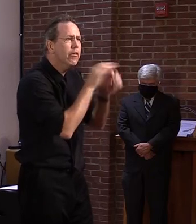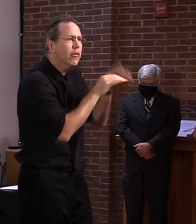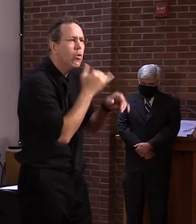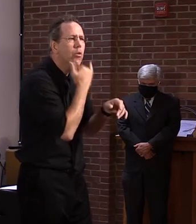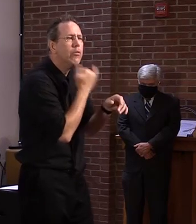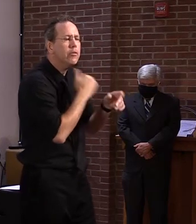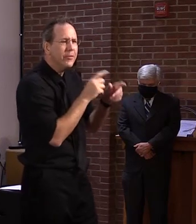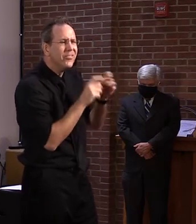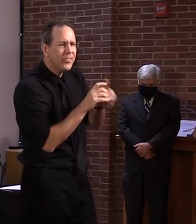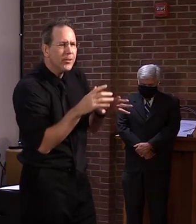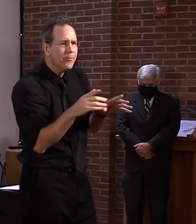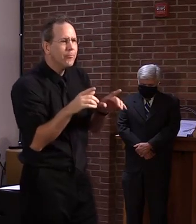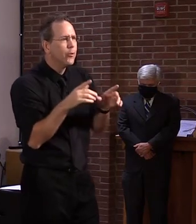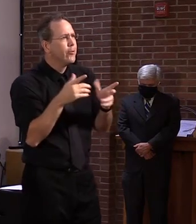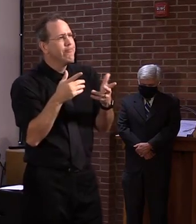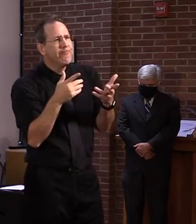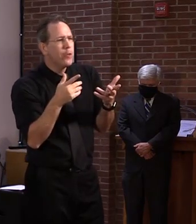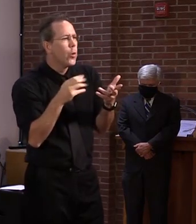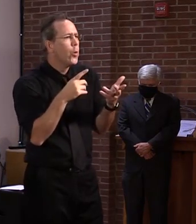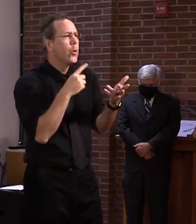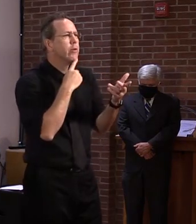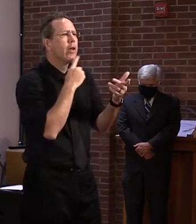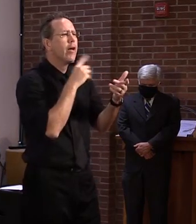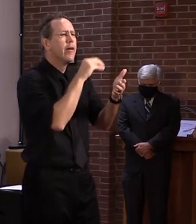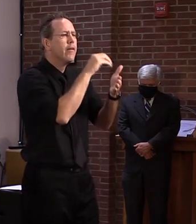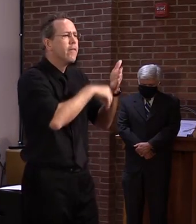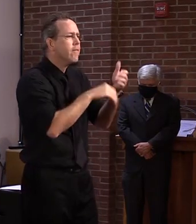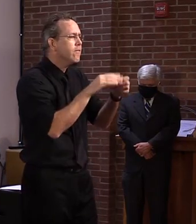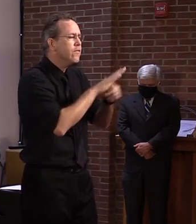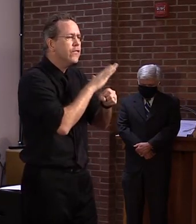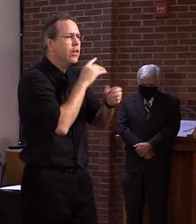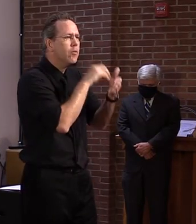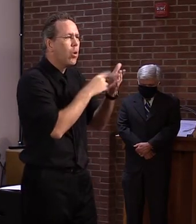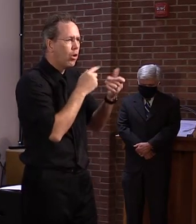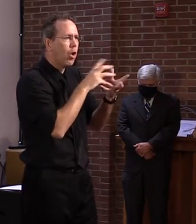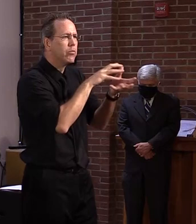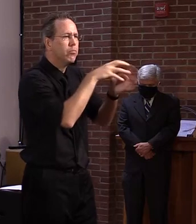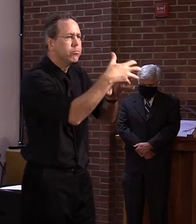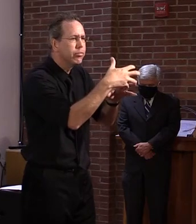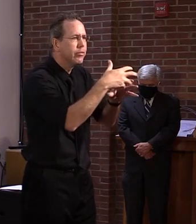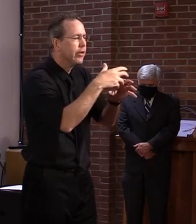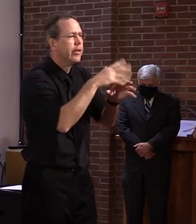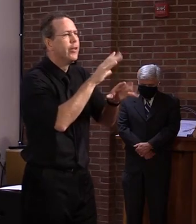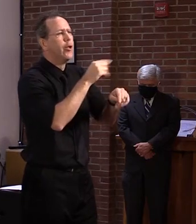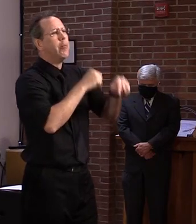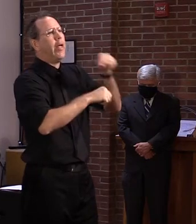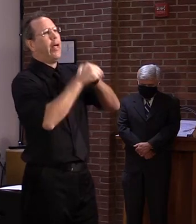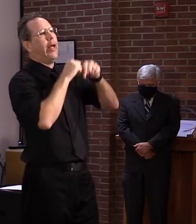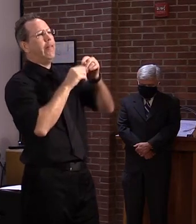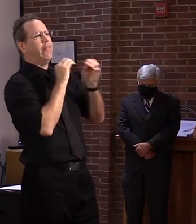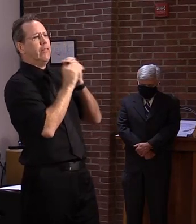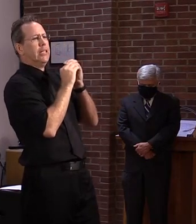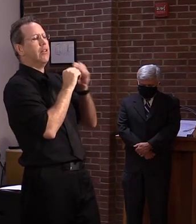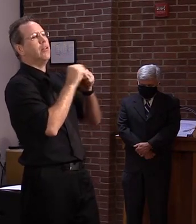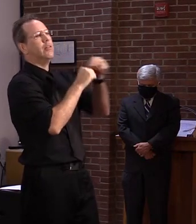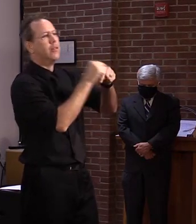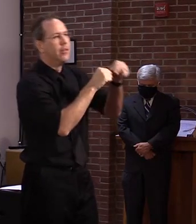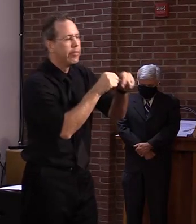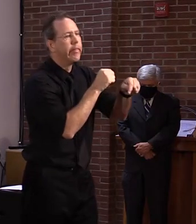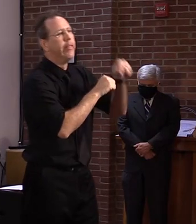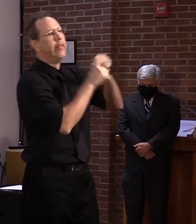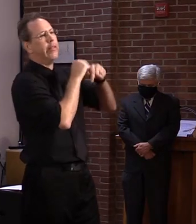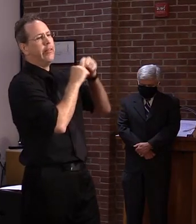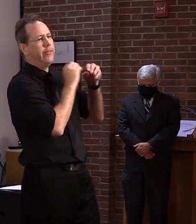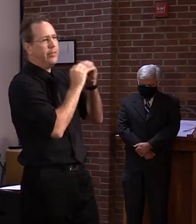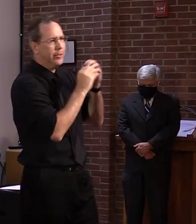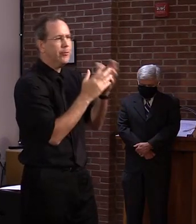a question or does something that causes that claim to go back into adjudication. So there is an educational part that comes along with